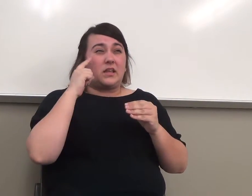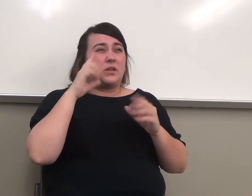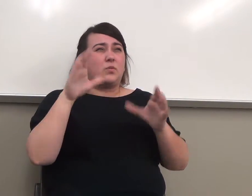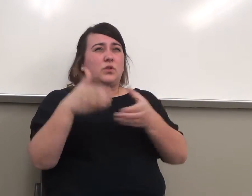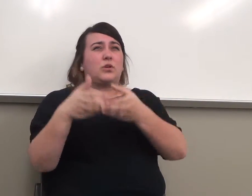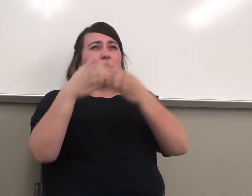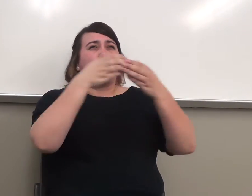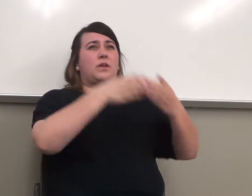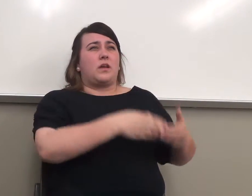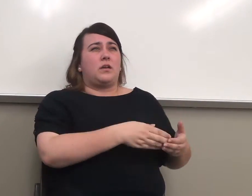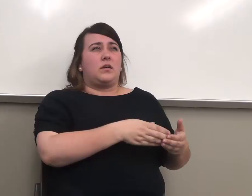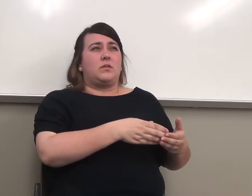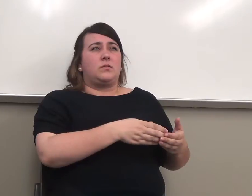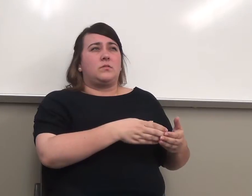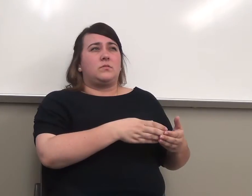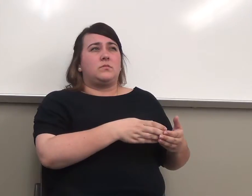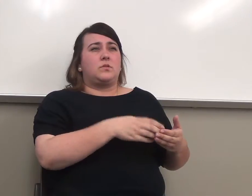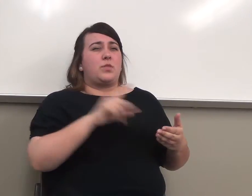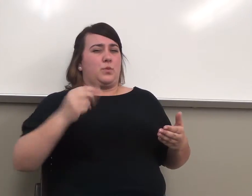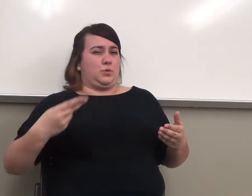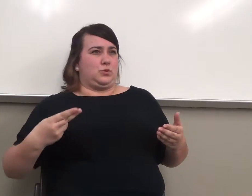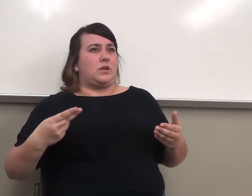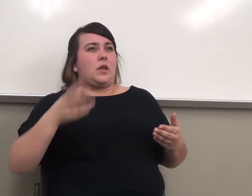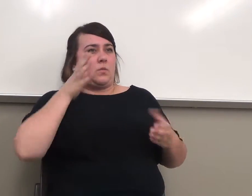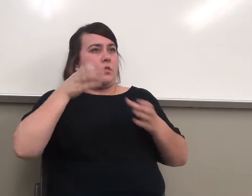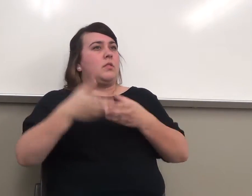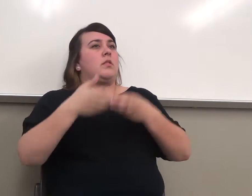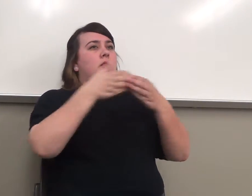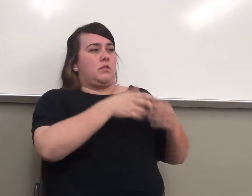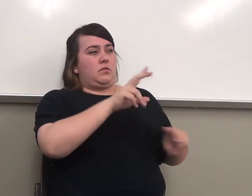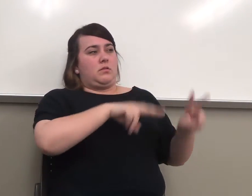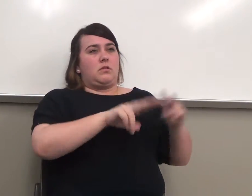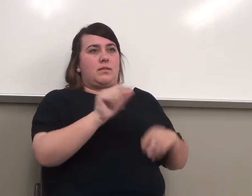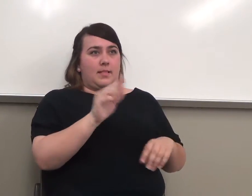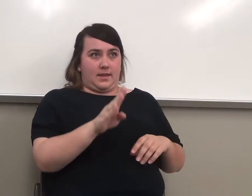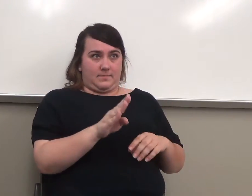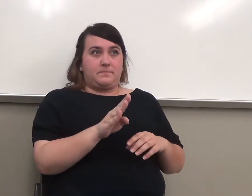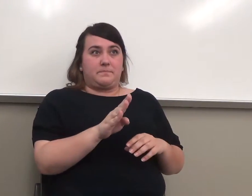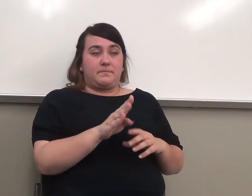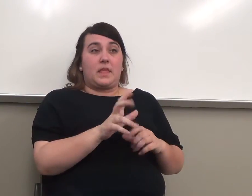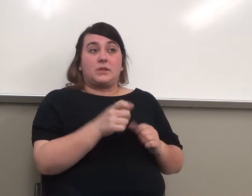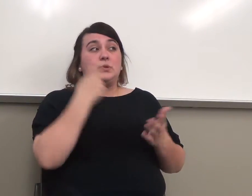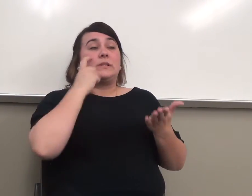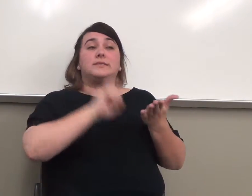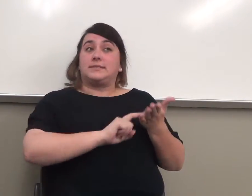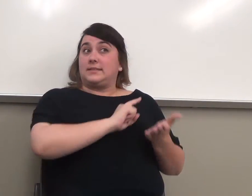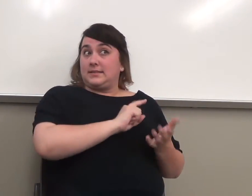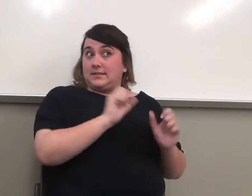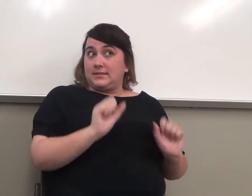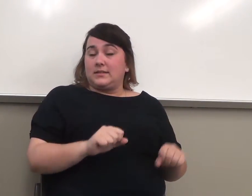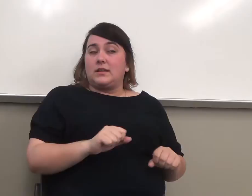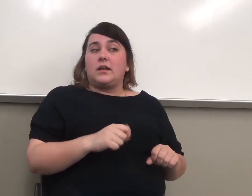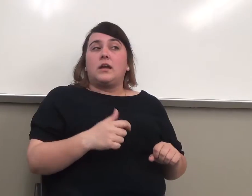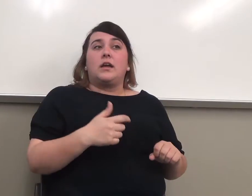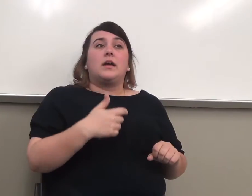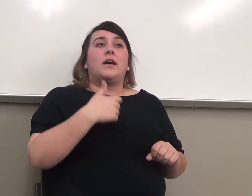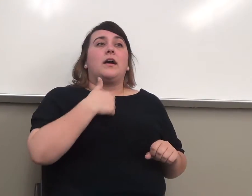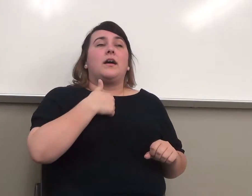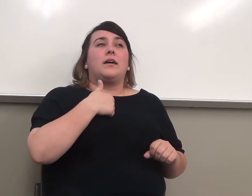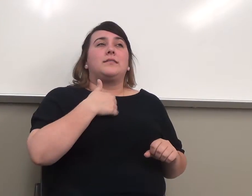Thursday. And by the way, as you can see, if I say, because like I said, I have